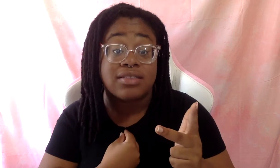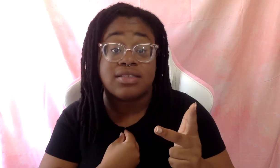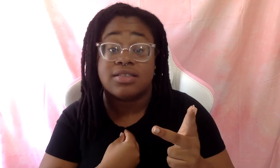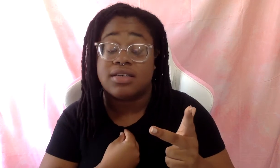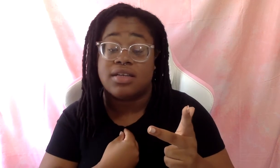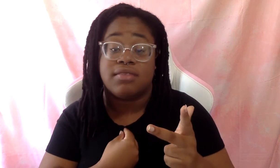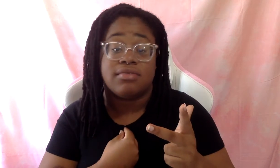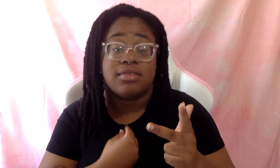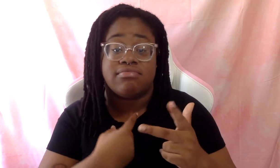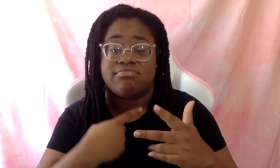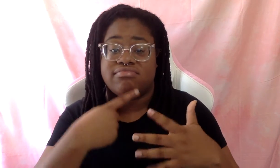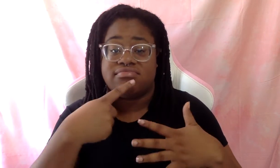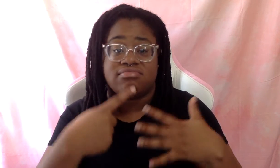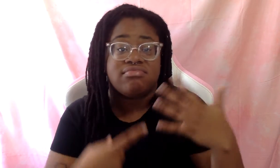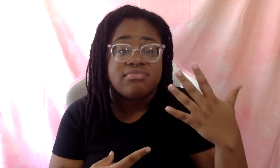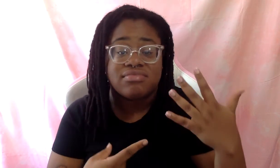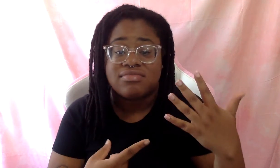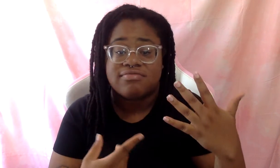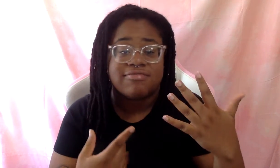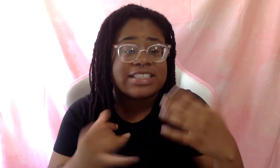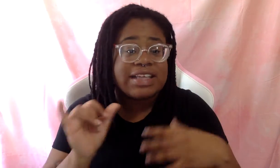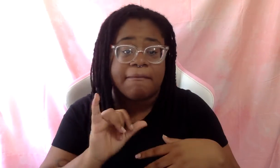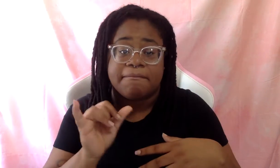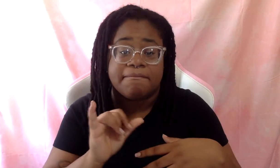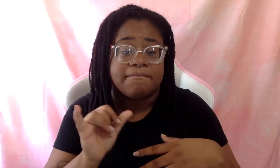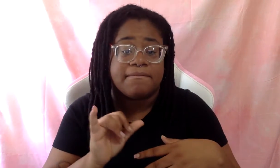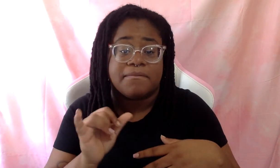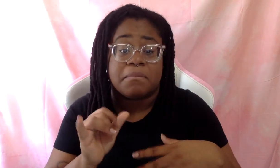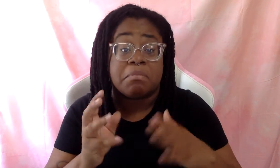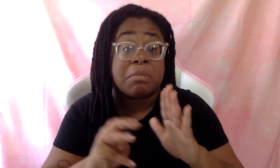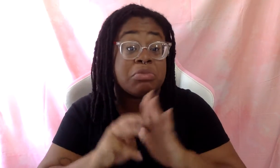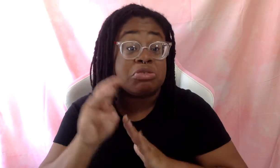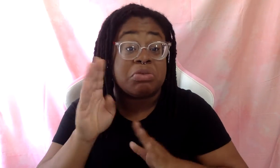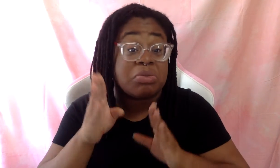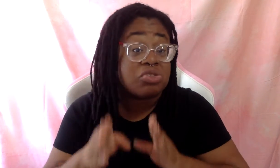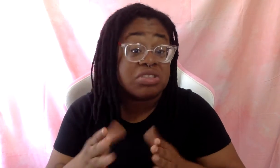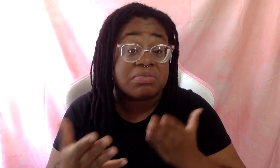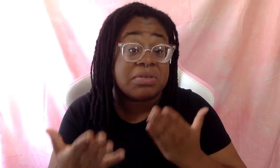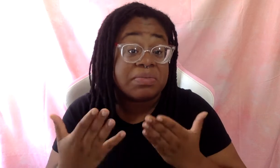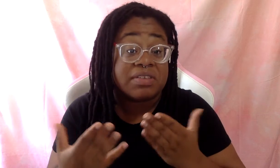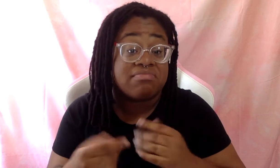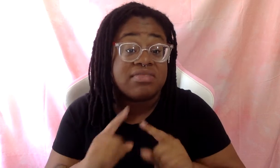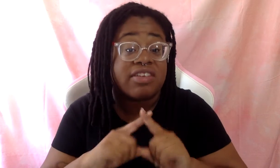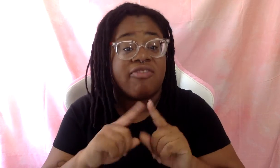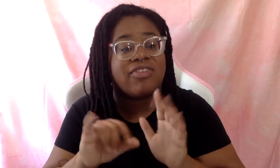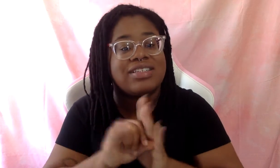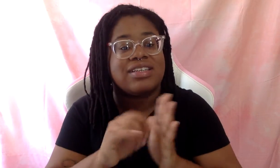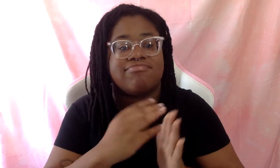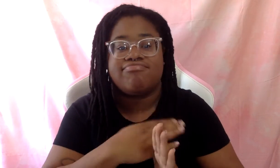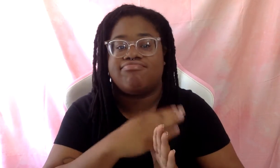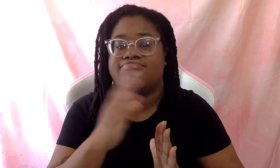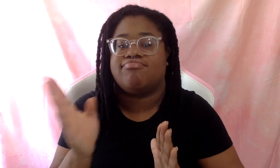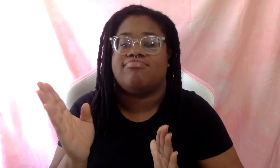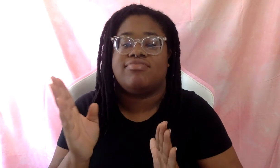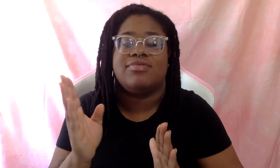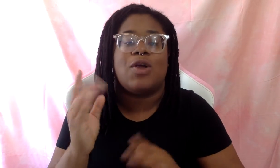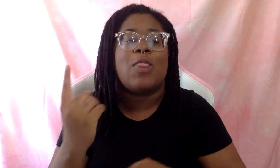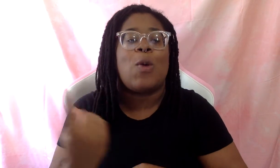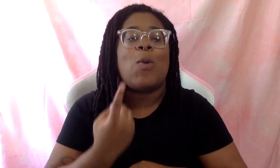a mature person. There's a wide range of being the only one in the room.